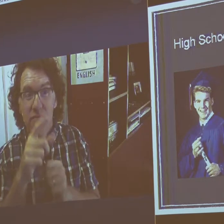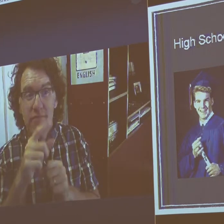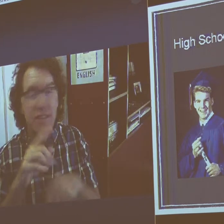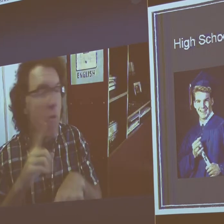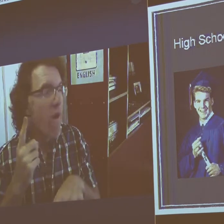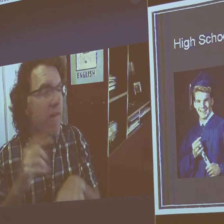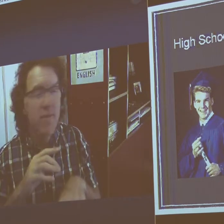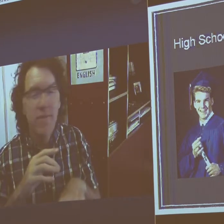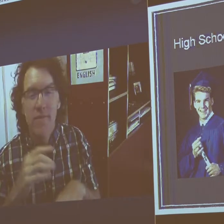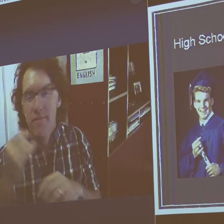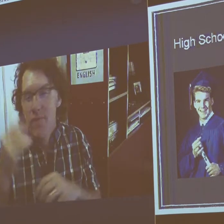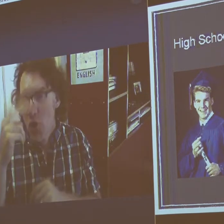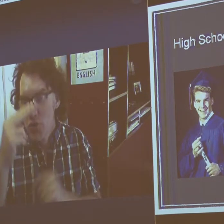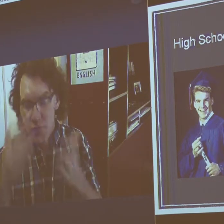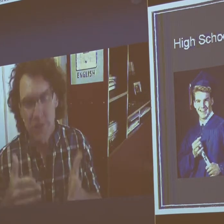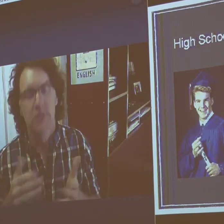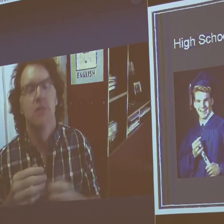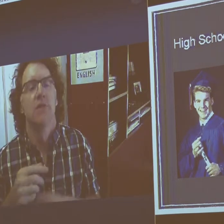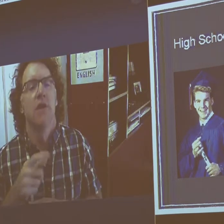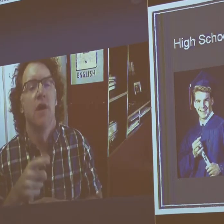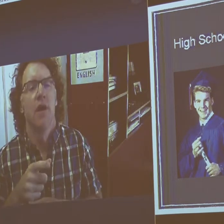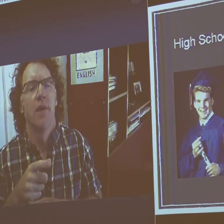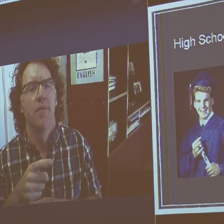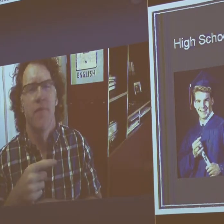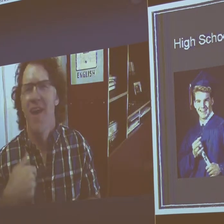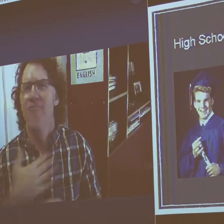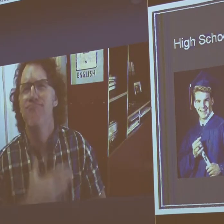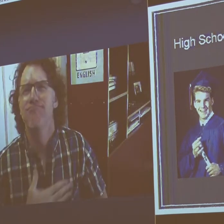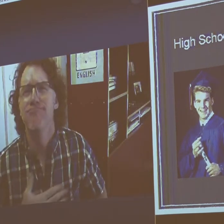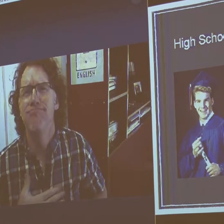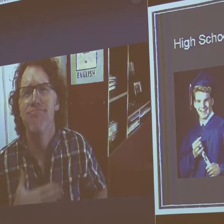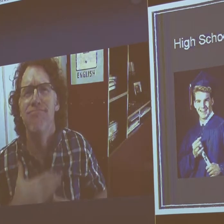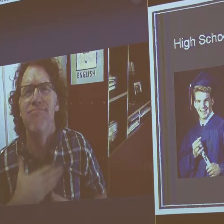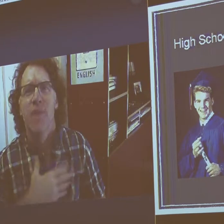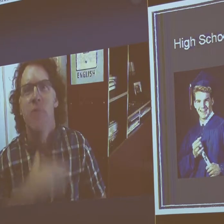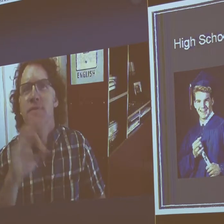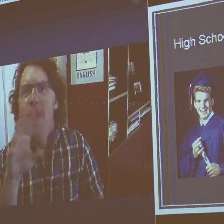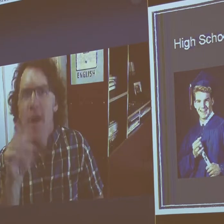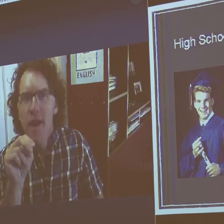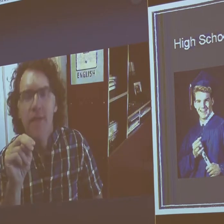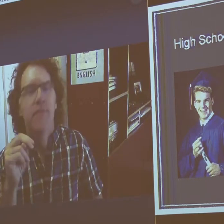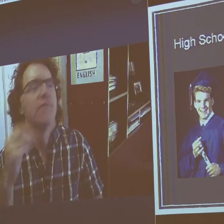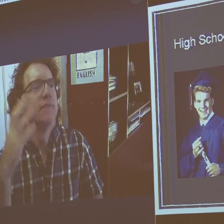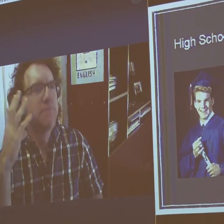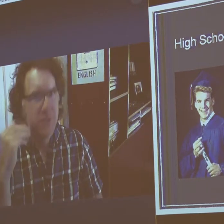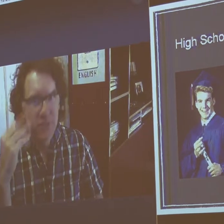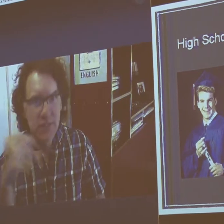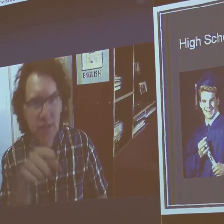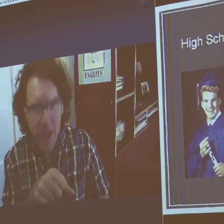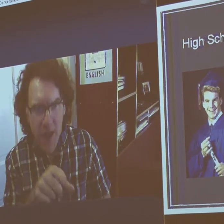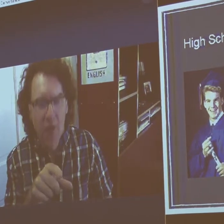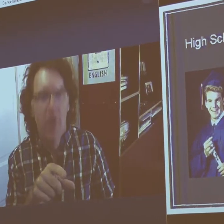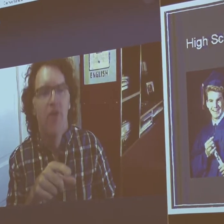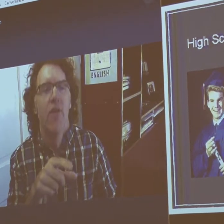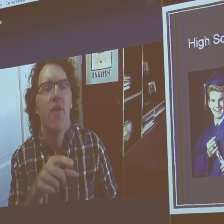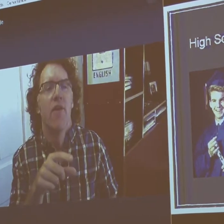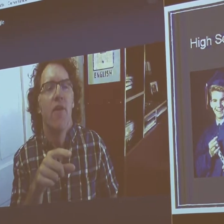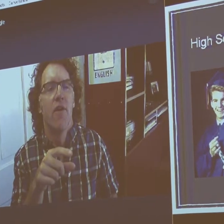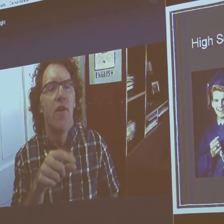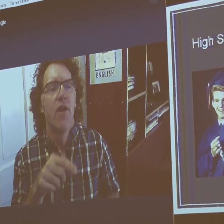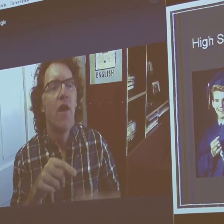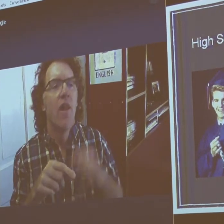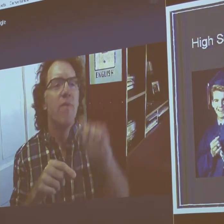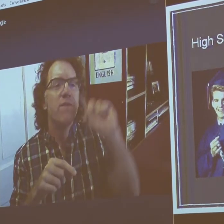That was my early high school artwork. And I really enjoyed that. It was a